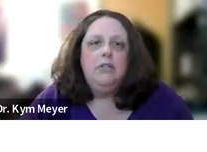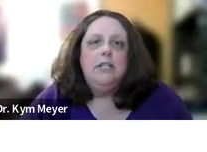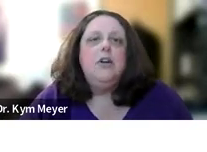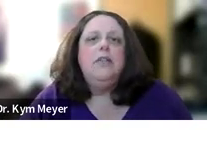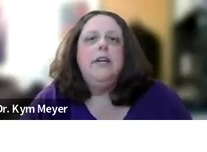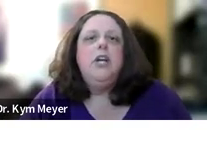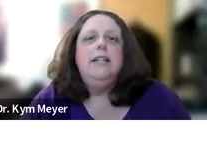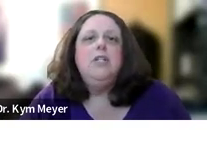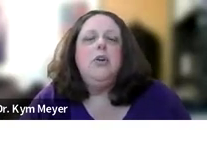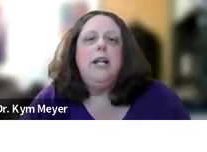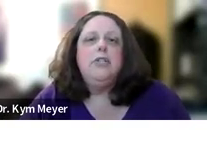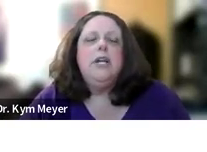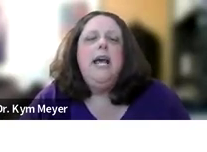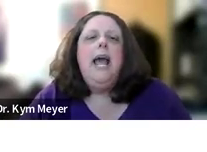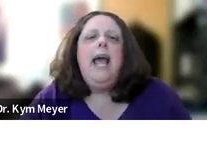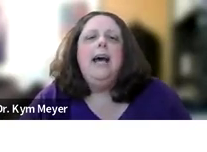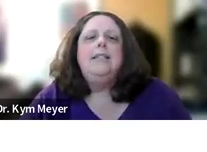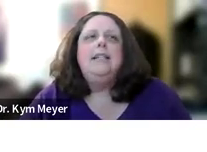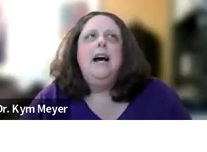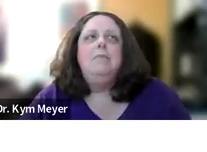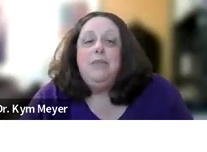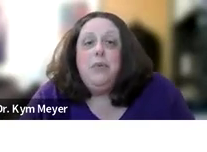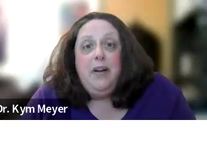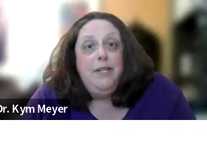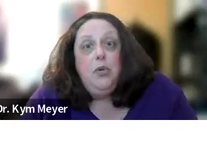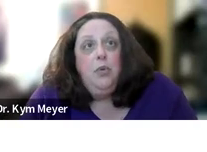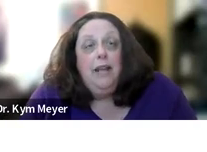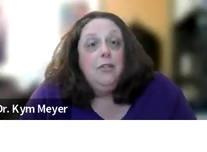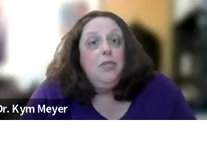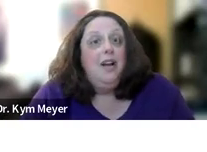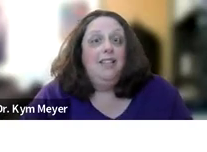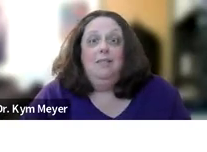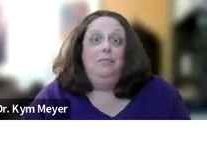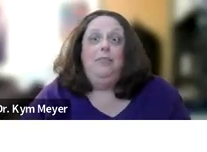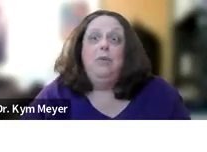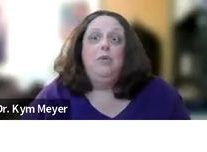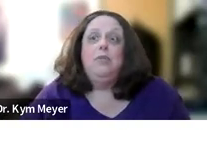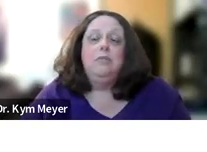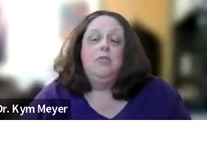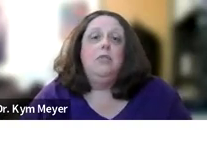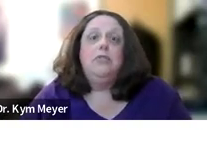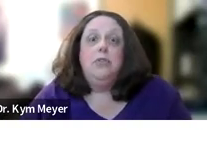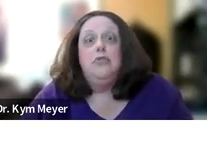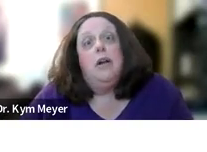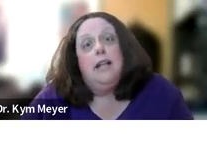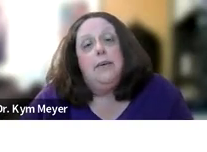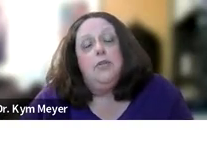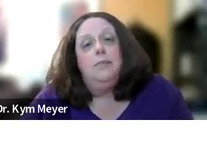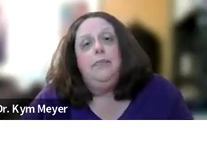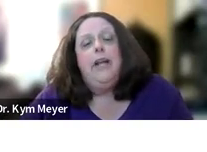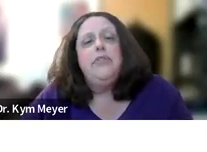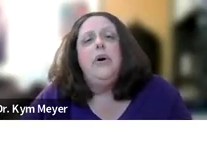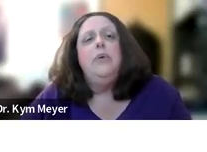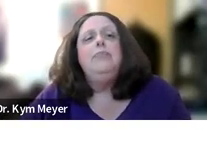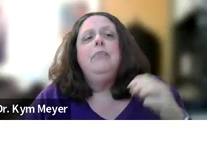to learn English. The deaf and hard of hearing child needs to learn English. And, um, these were families who English was not their most, their, their strongest language.